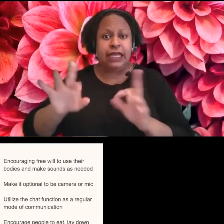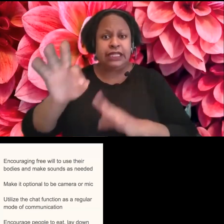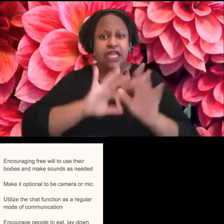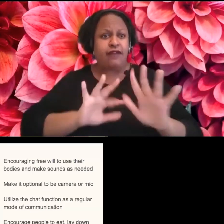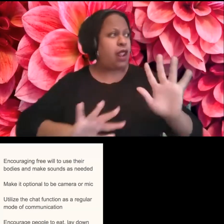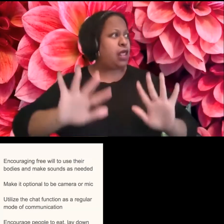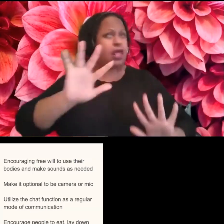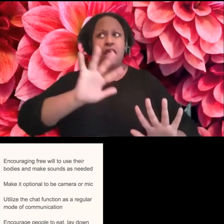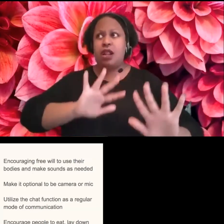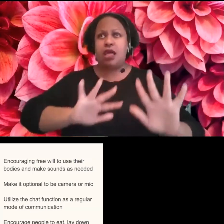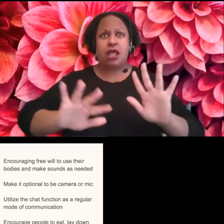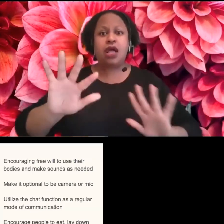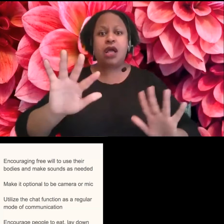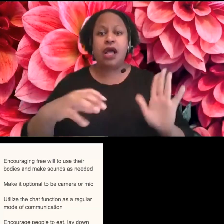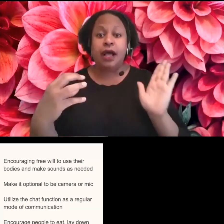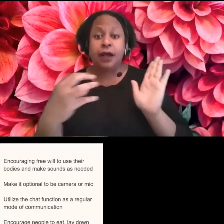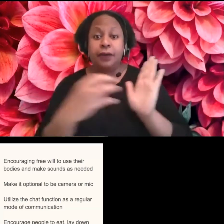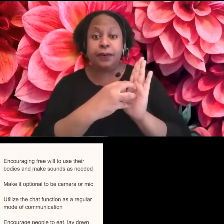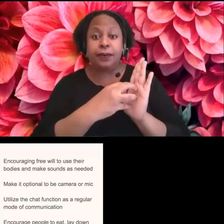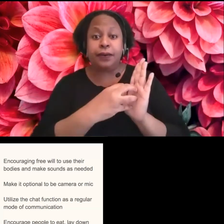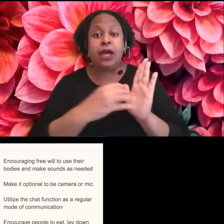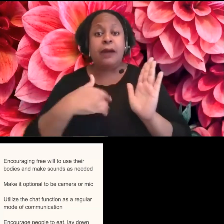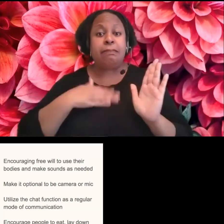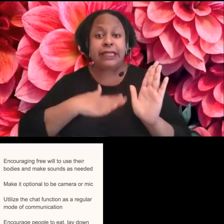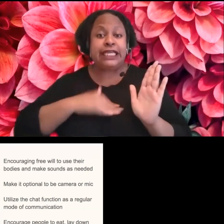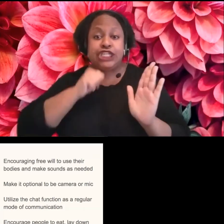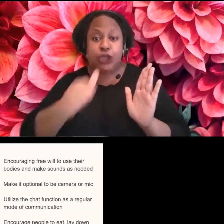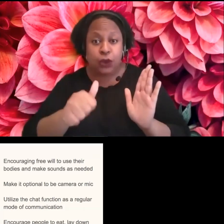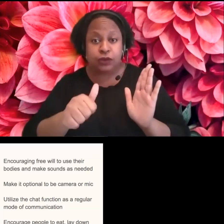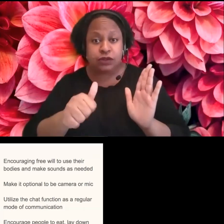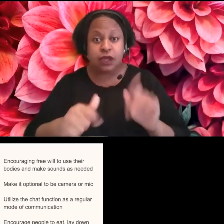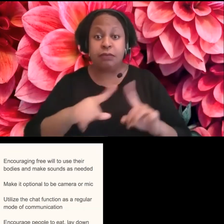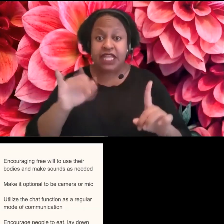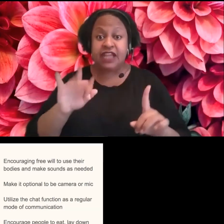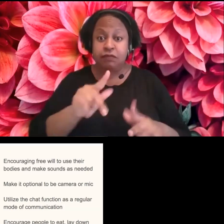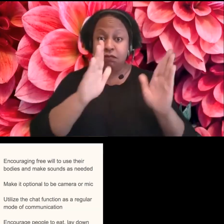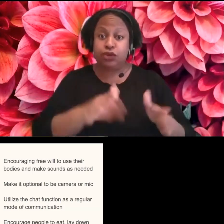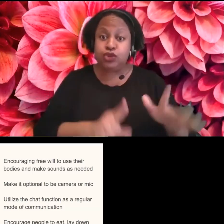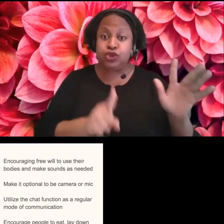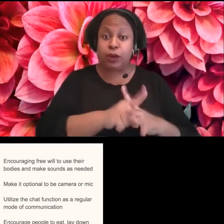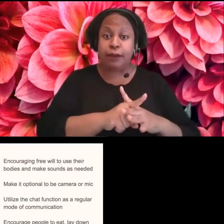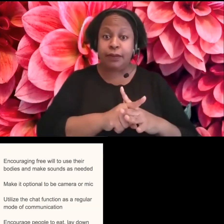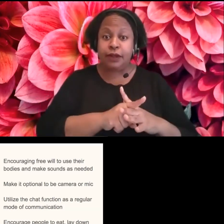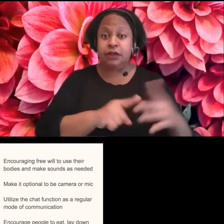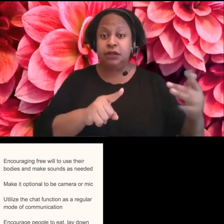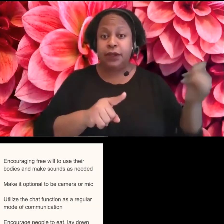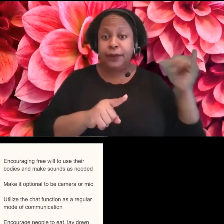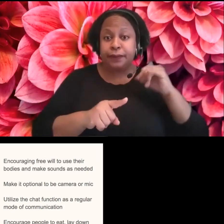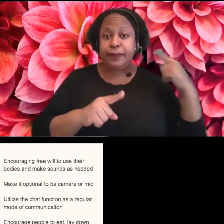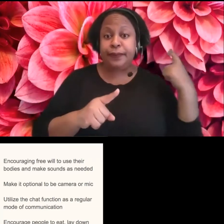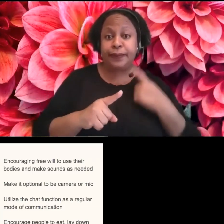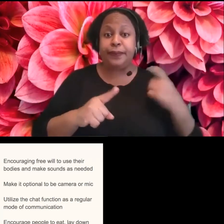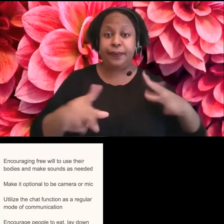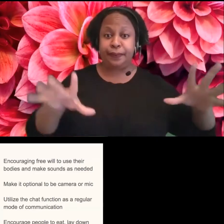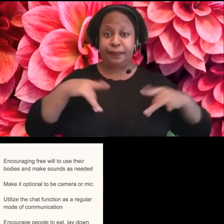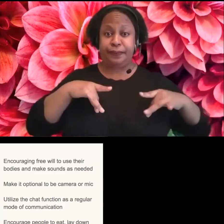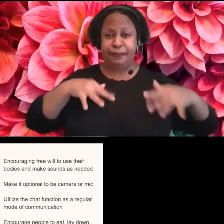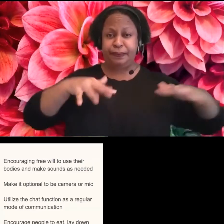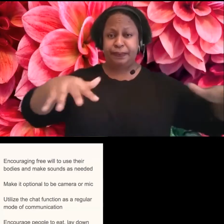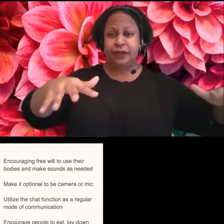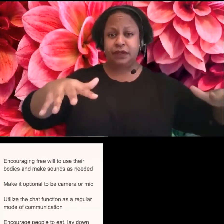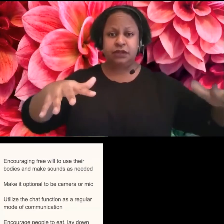just a statement saying, please don't do it. But if you do, we're not really going to do anything about it. It would have been a lot more helpful. Yeah.